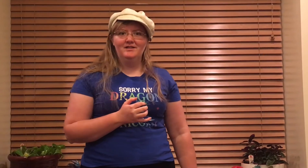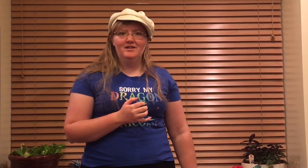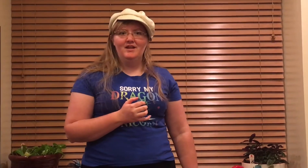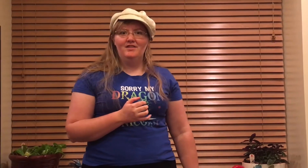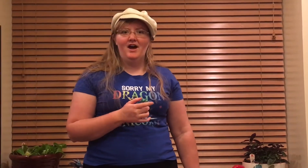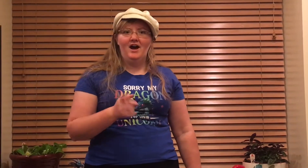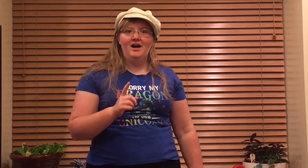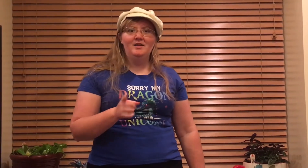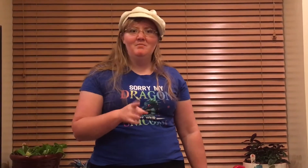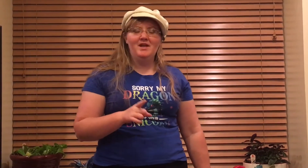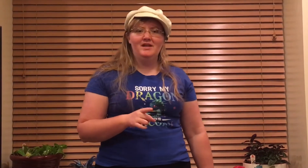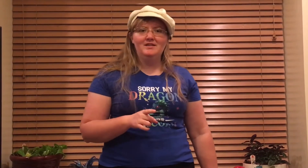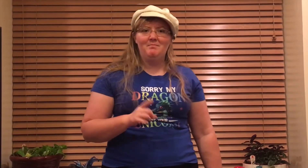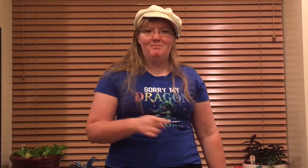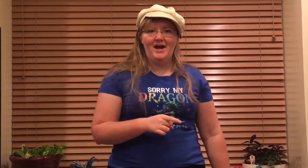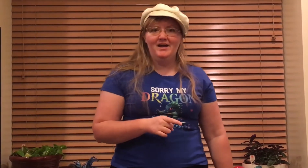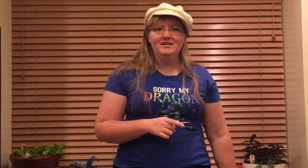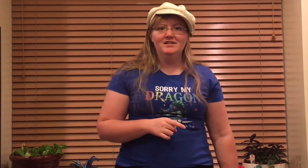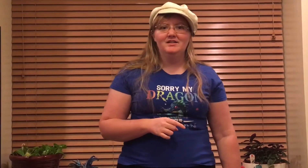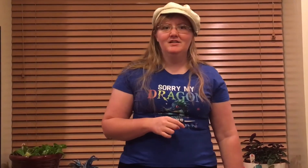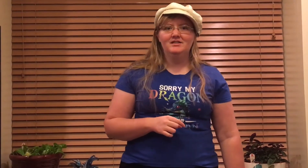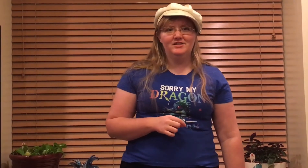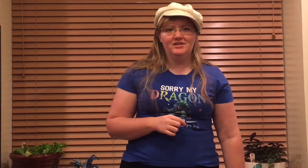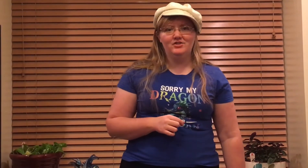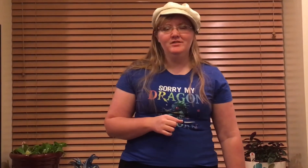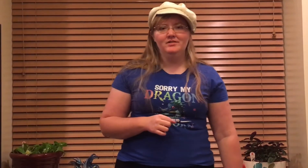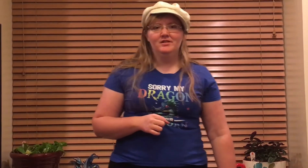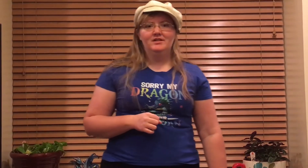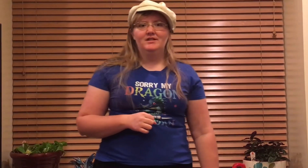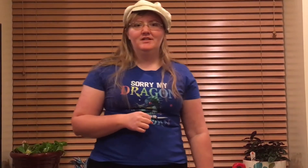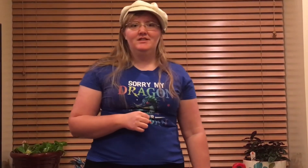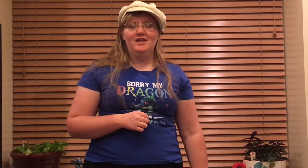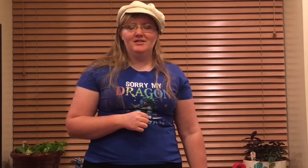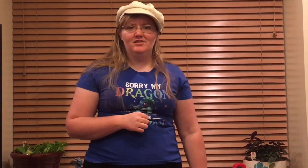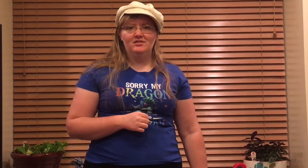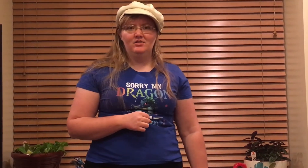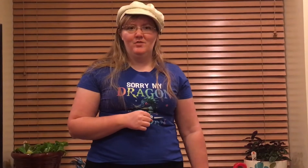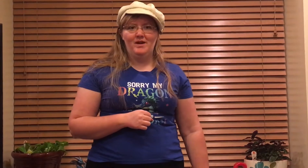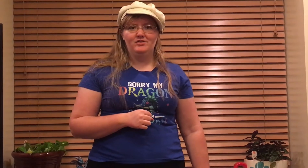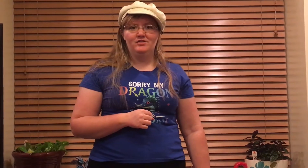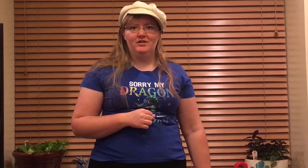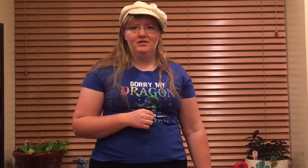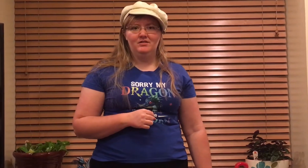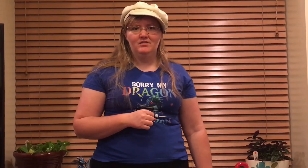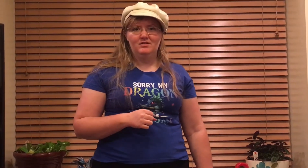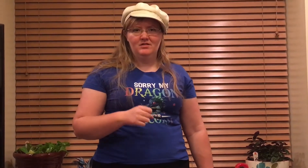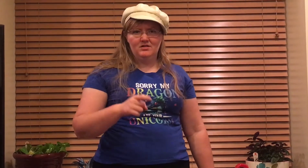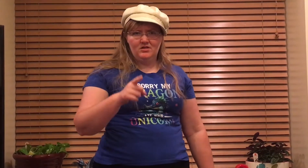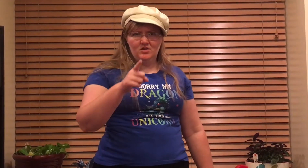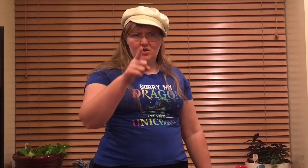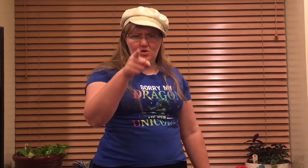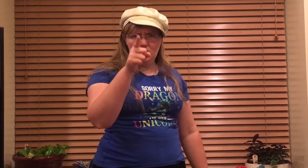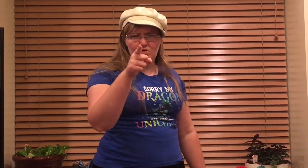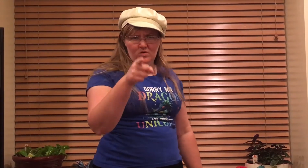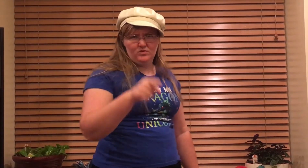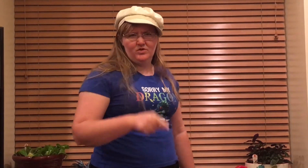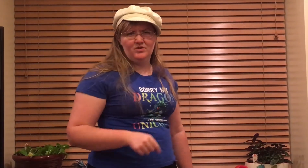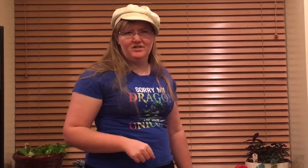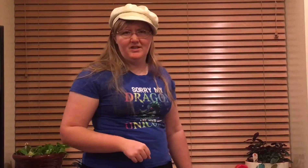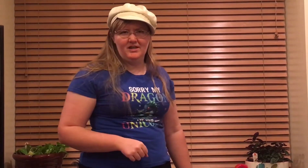that I made a bad decision? Yes, your majesty. Who told you to say